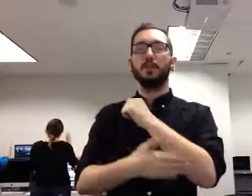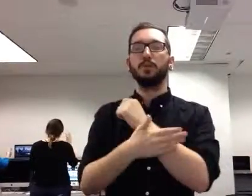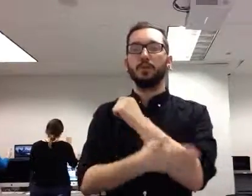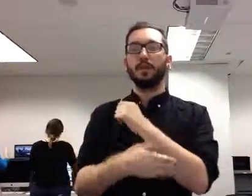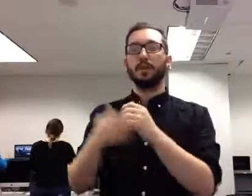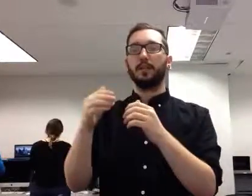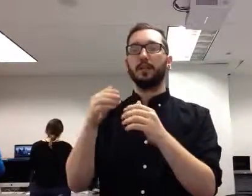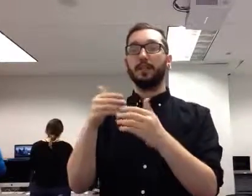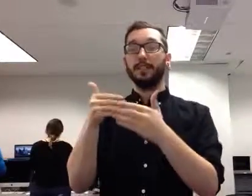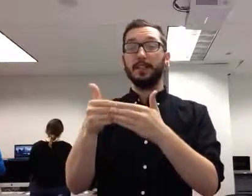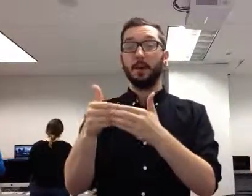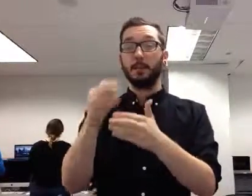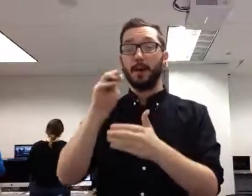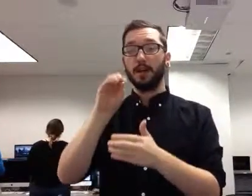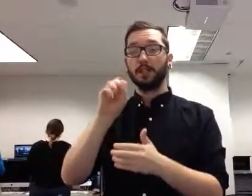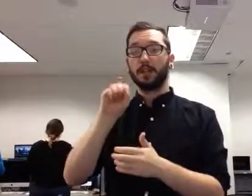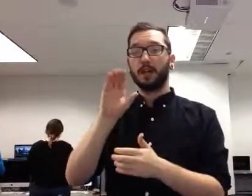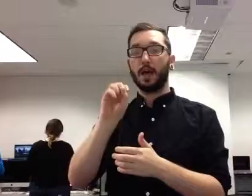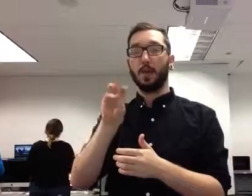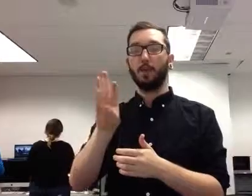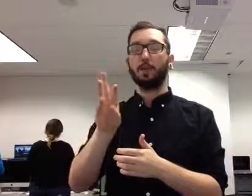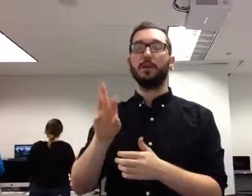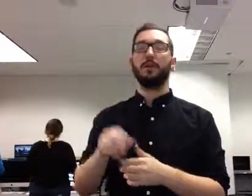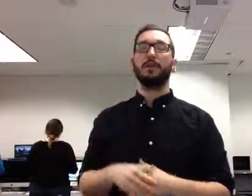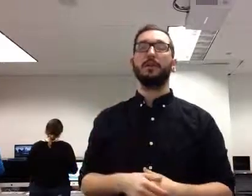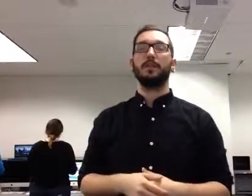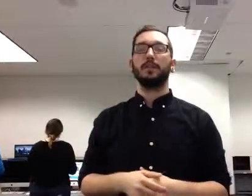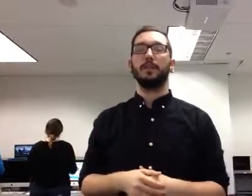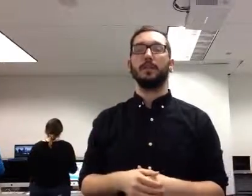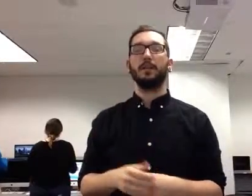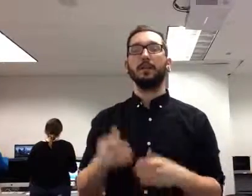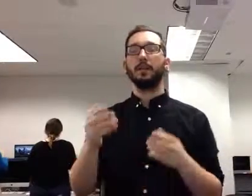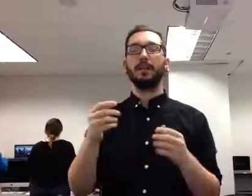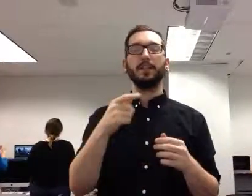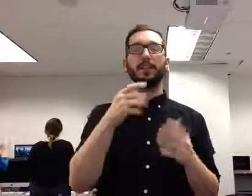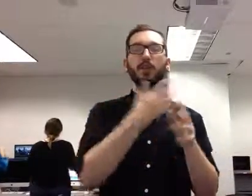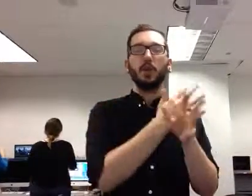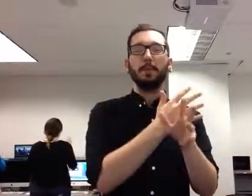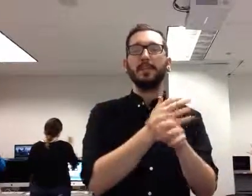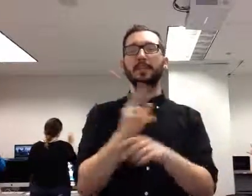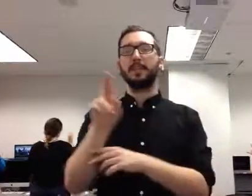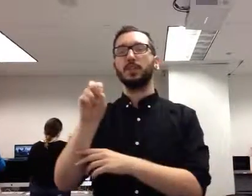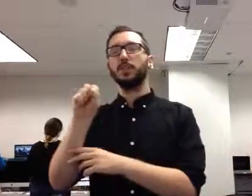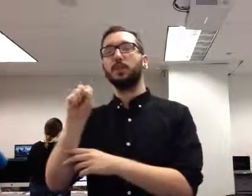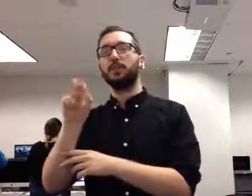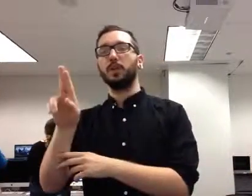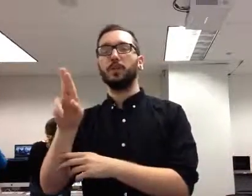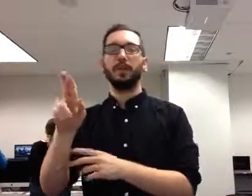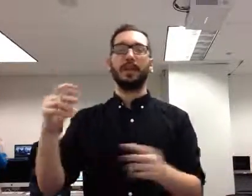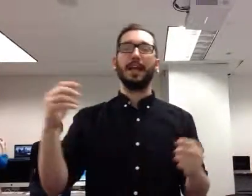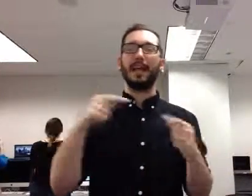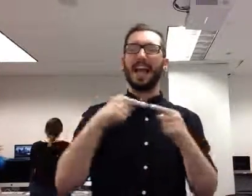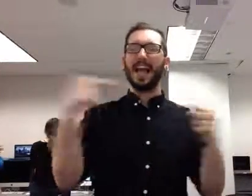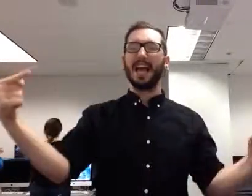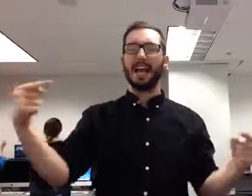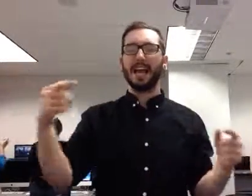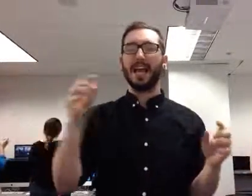And the acrimony that existed between the Soviets and the Germans. They hated each other. That hatred and loathing had gone